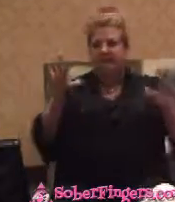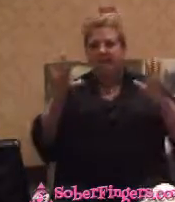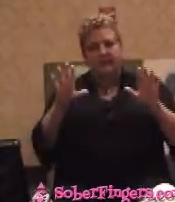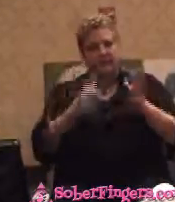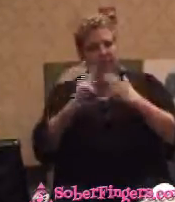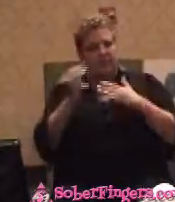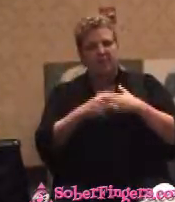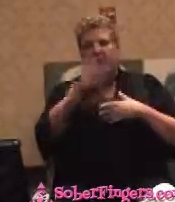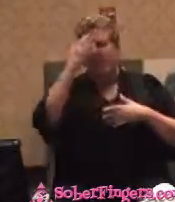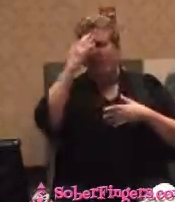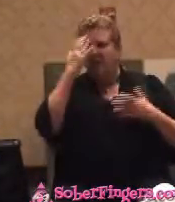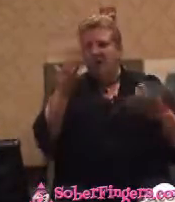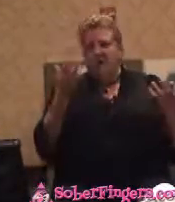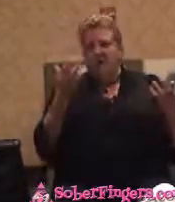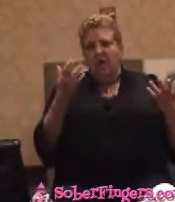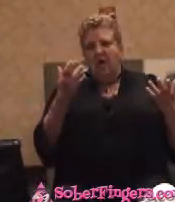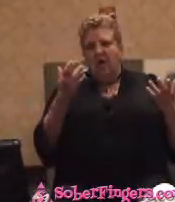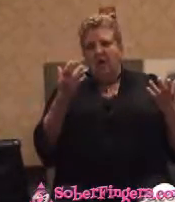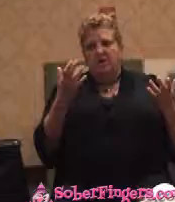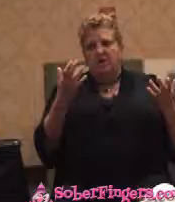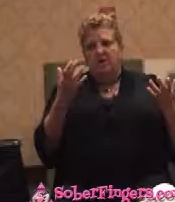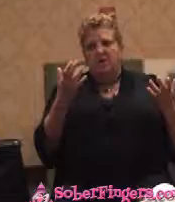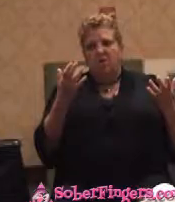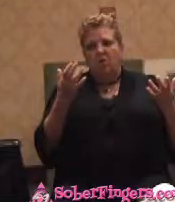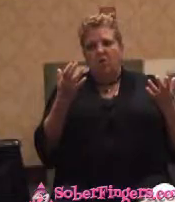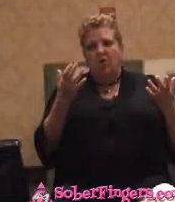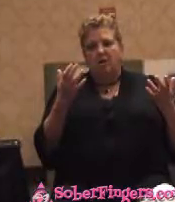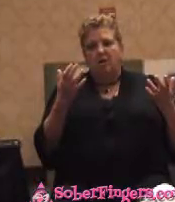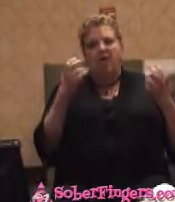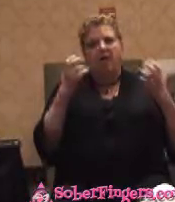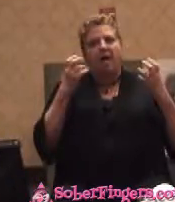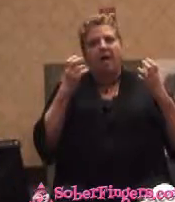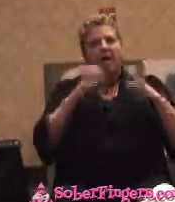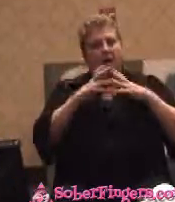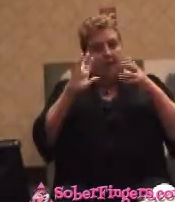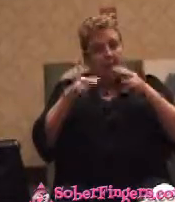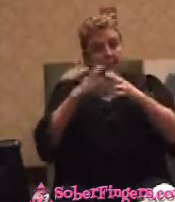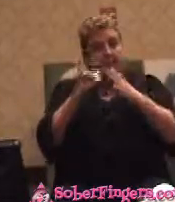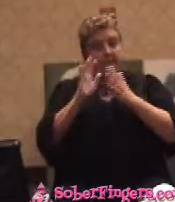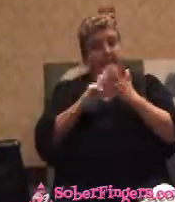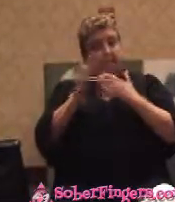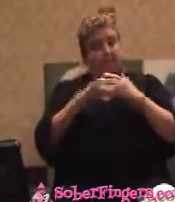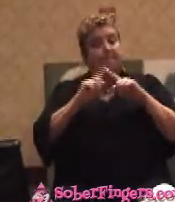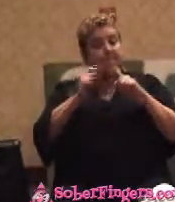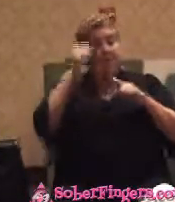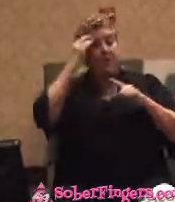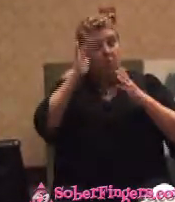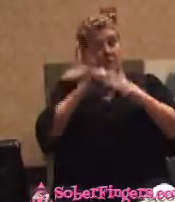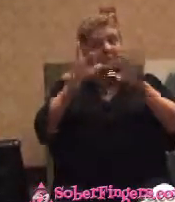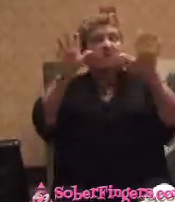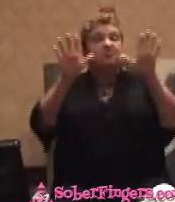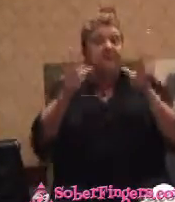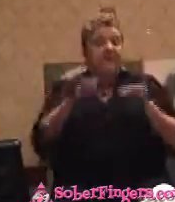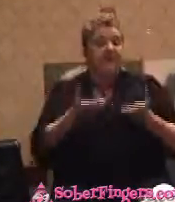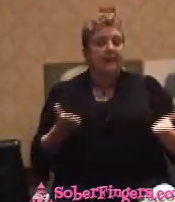don't know nearly as much about that as I'd like to. But it's a great, great thing. Stay with it.